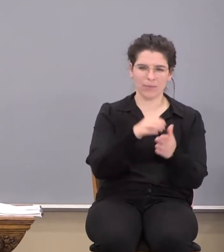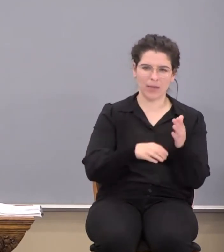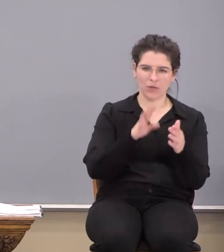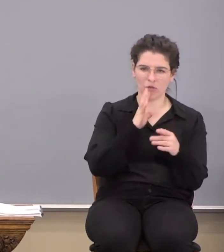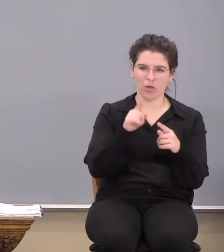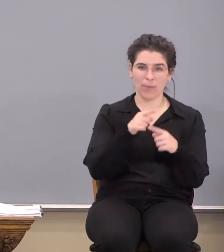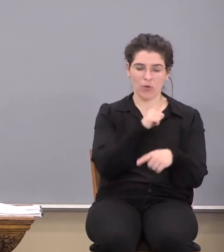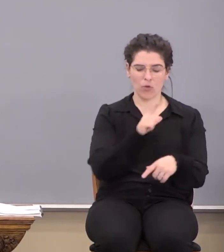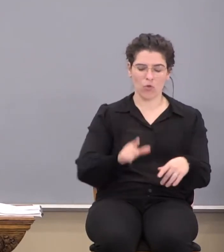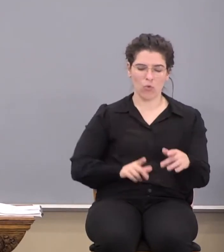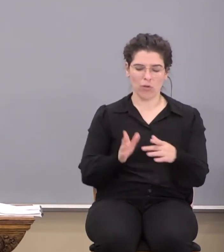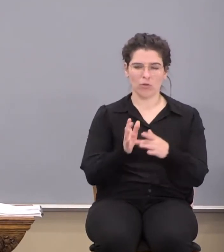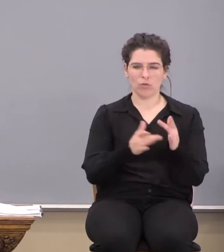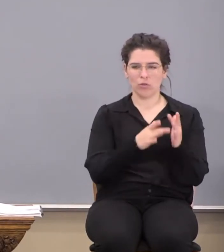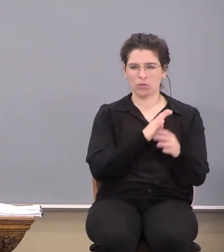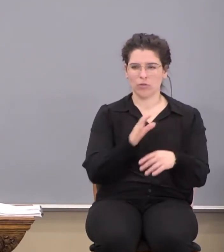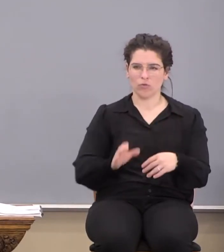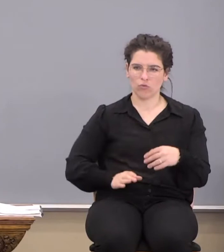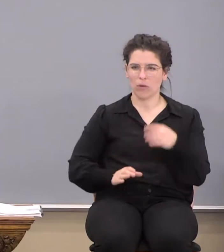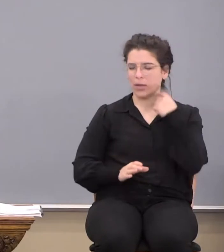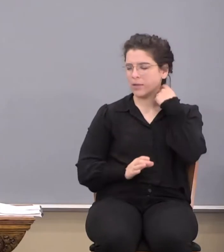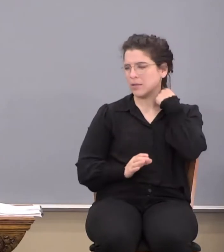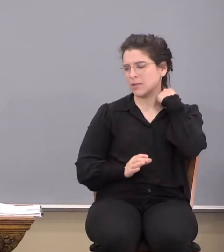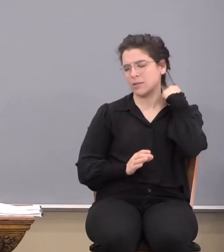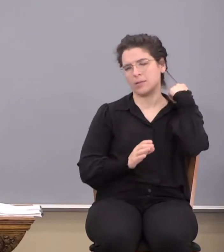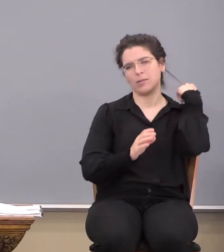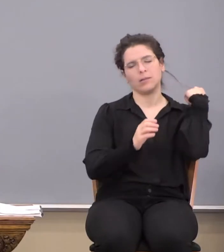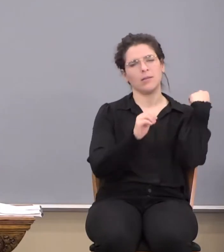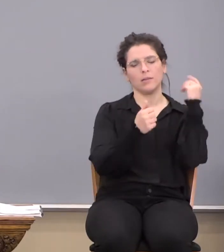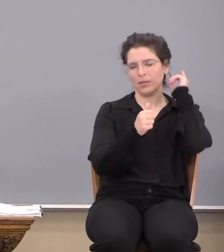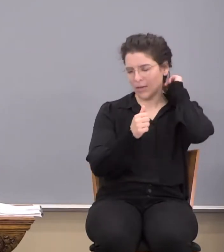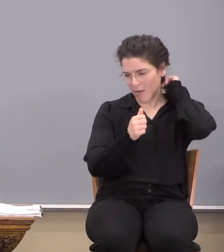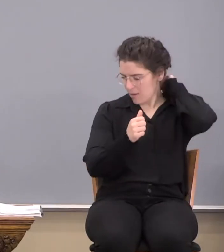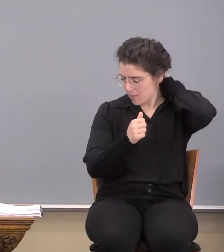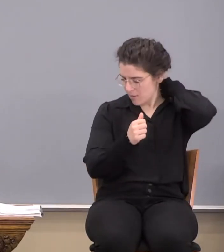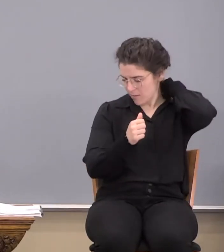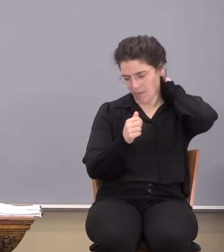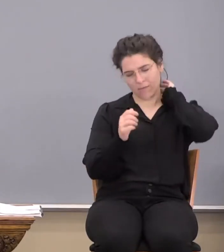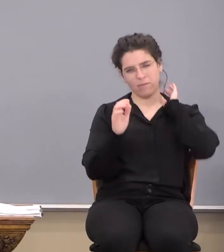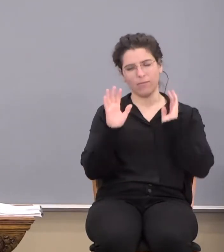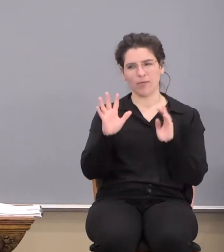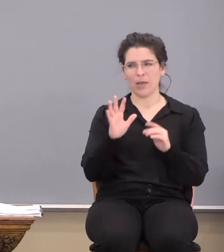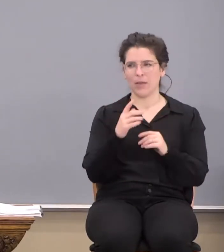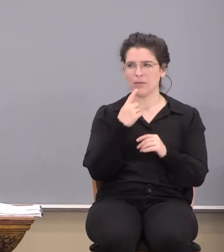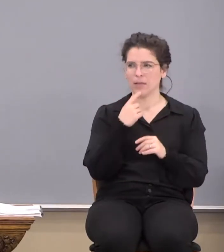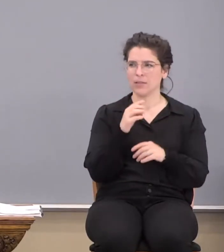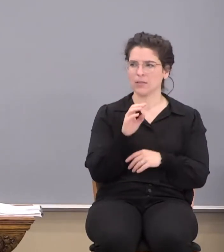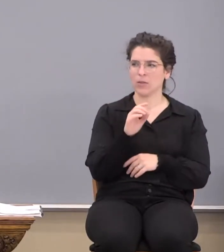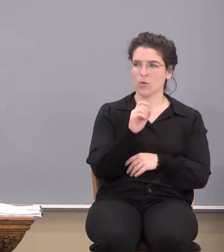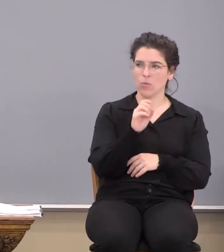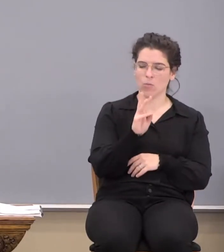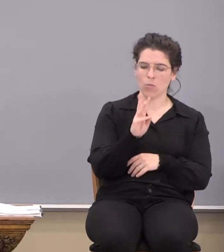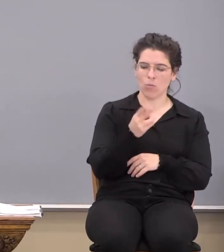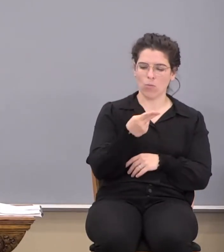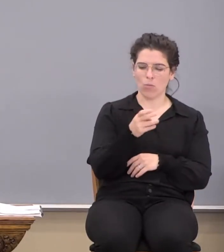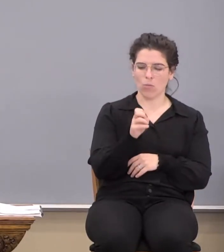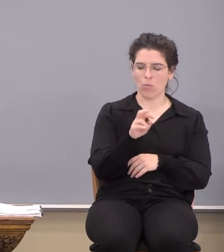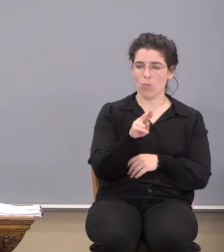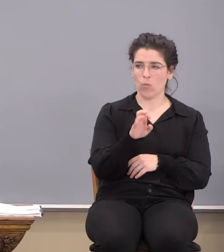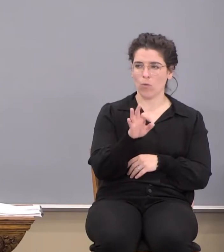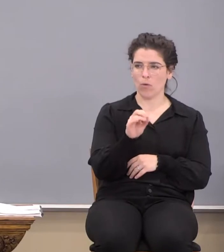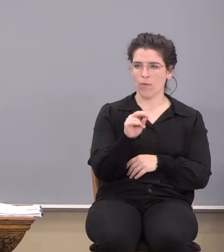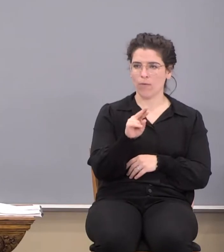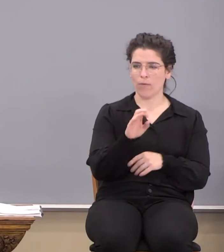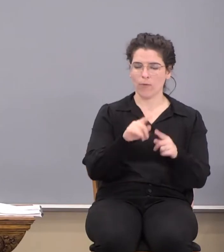the Lord Jesus Christ. Hebrews 10.5, it says, Wherefore, when He, that He is Jesus Christ